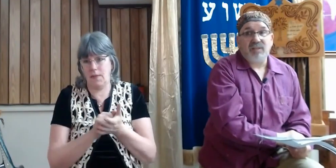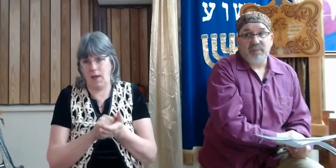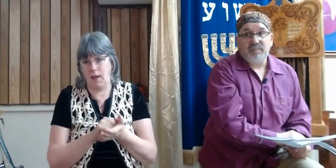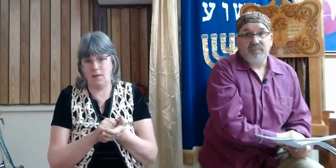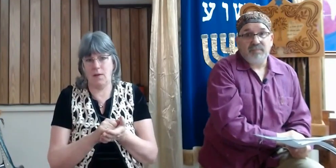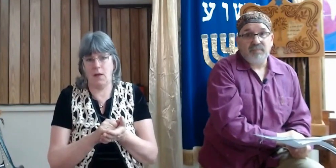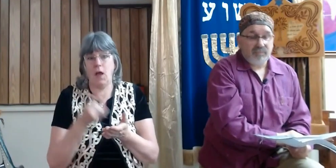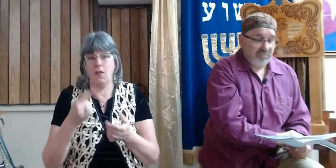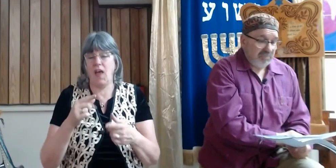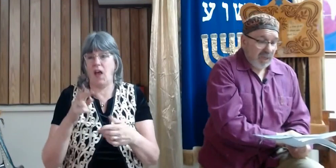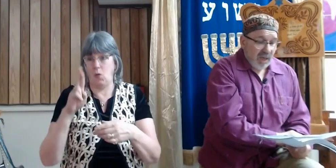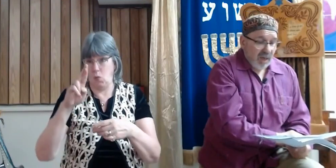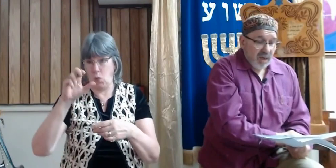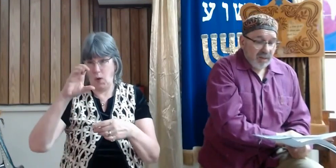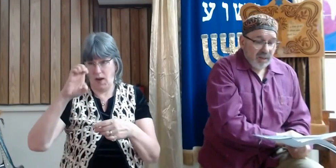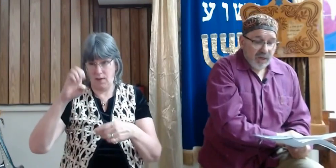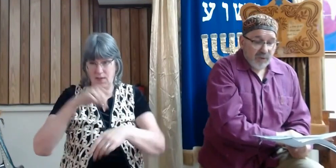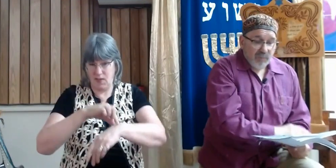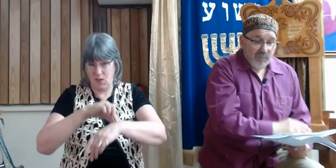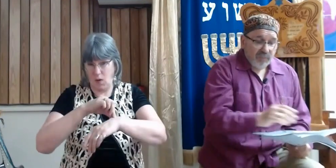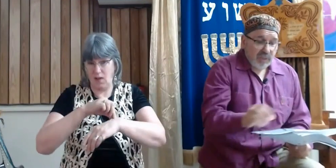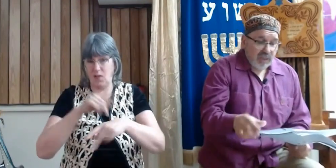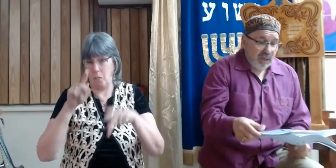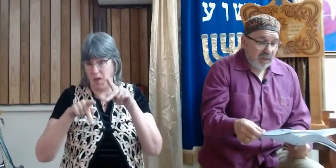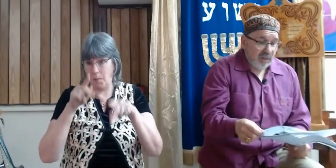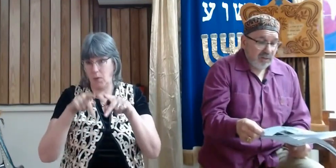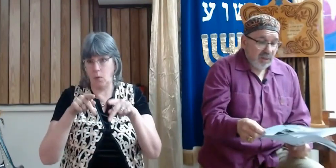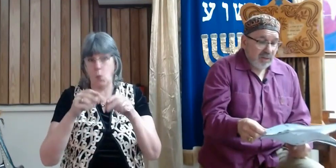it scared them. You know,